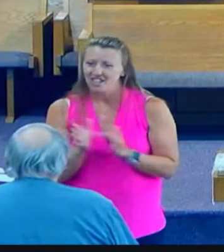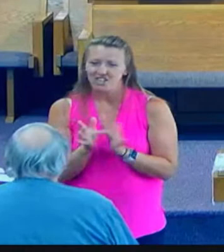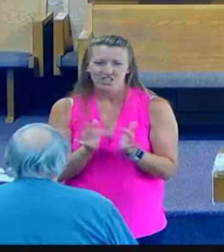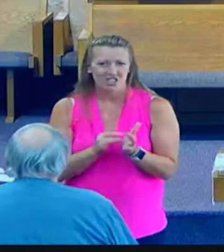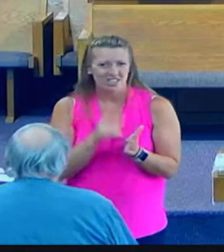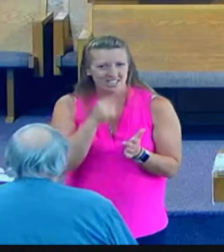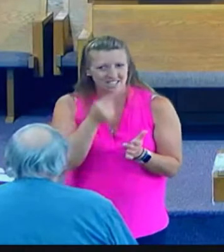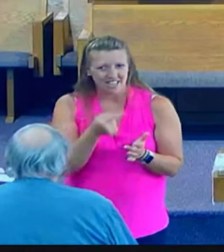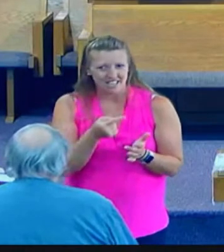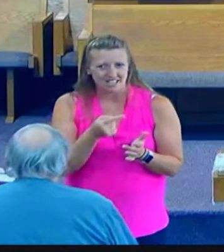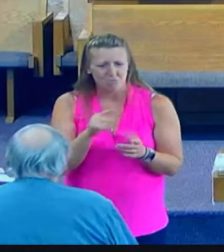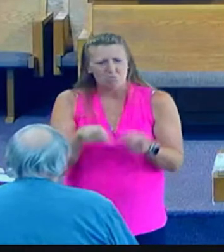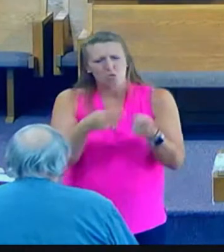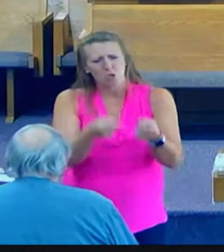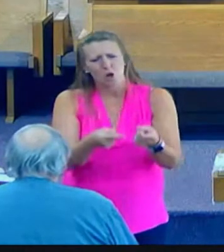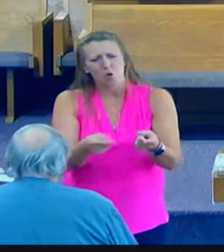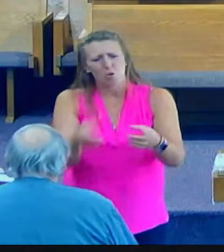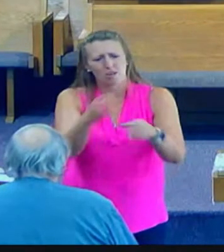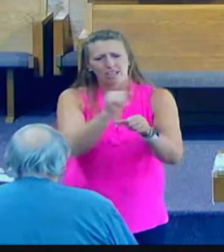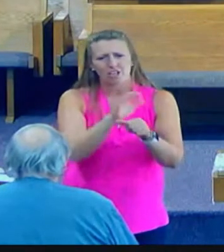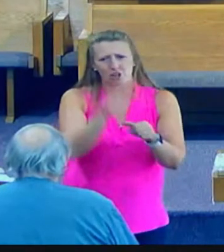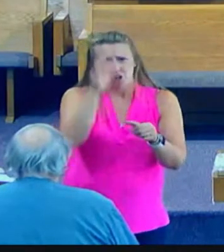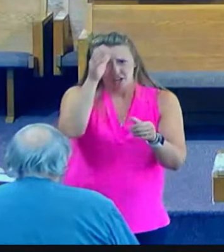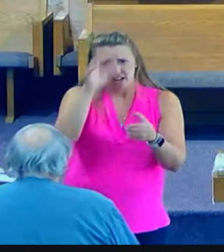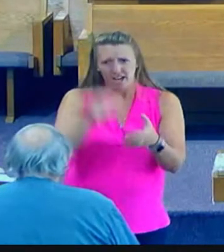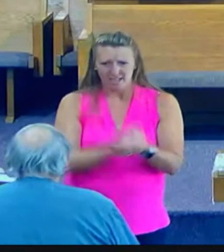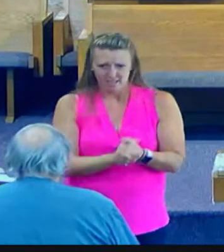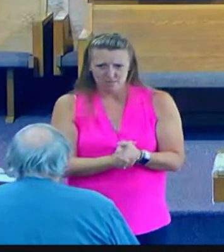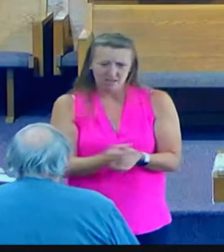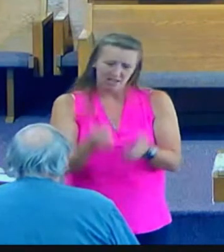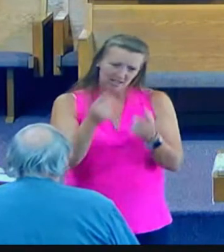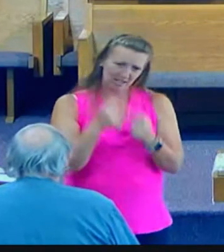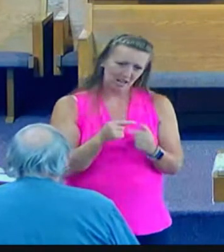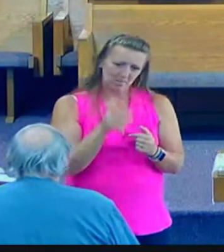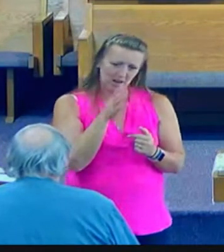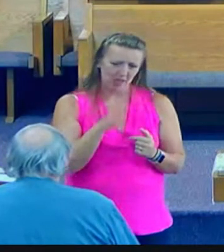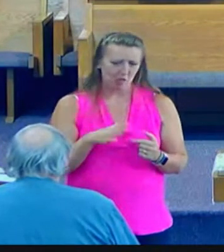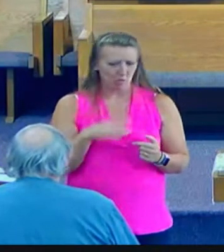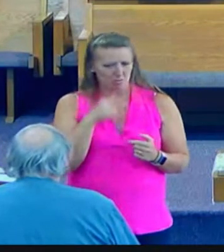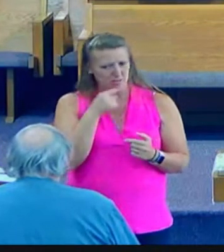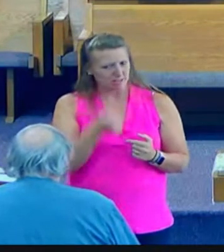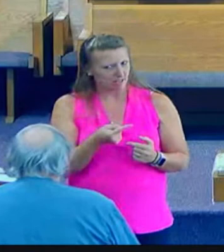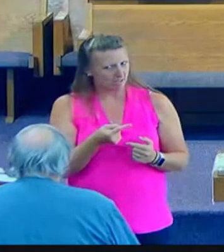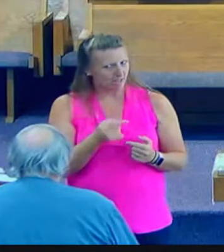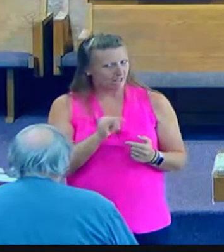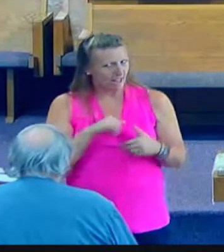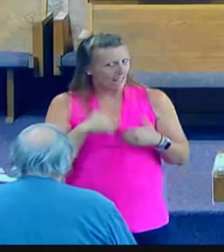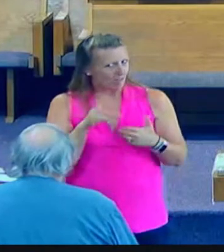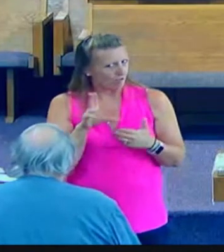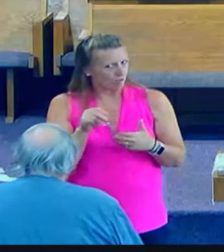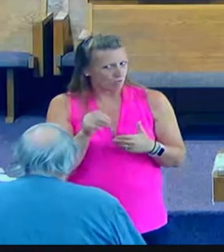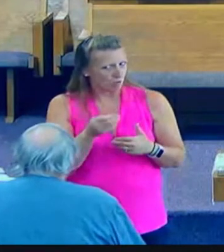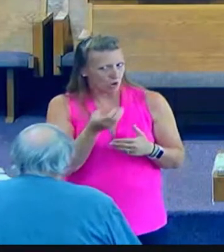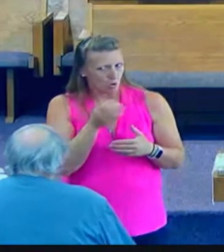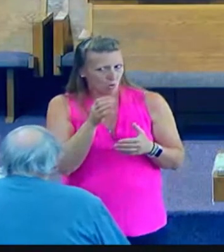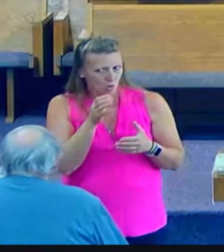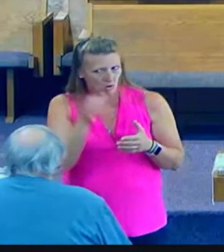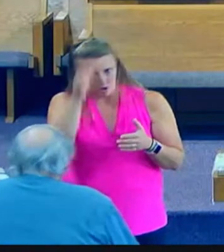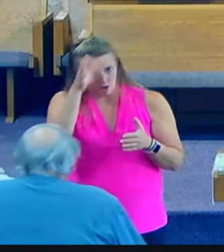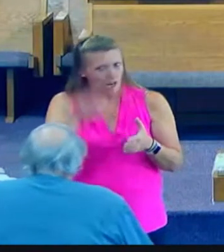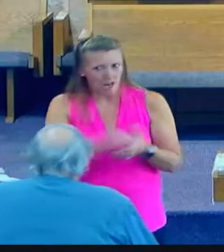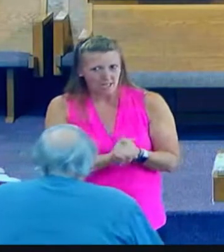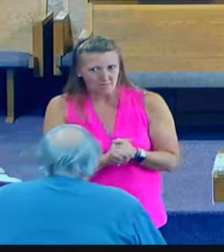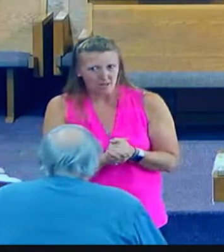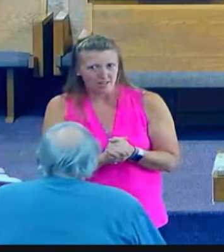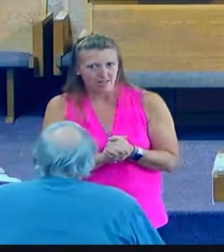Jesus said, well, go call your husband and come here. And the woman answered and said, I have no husband. And